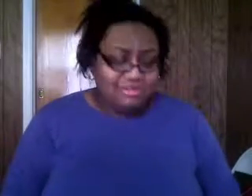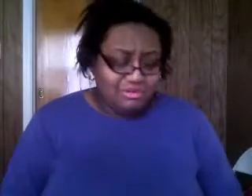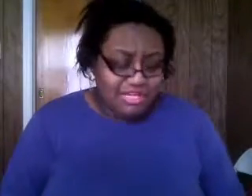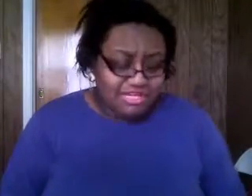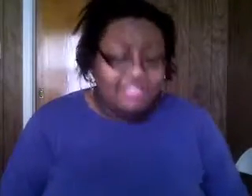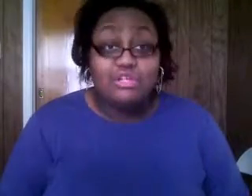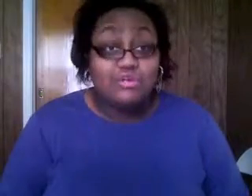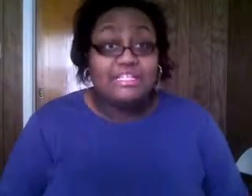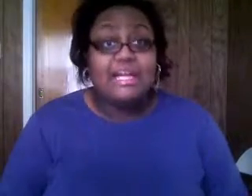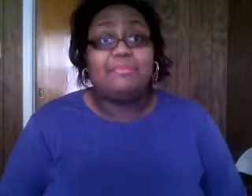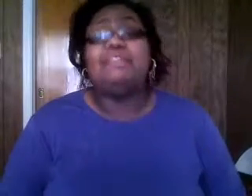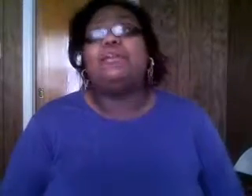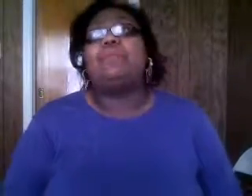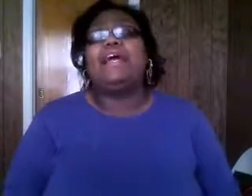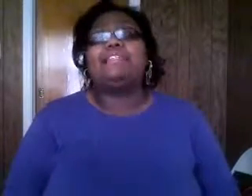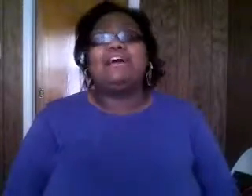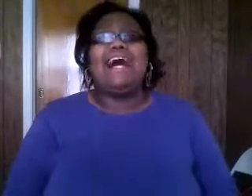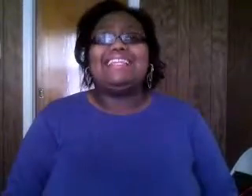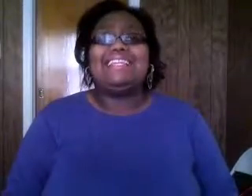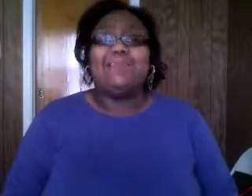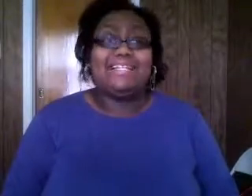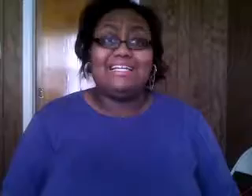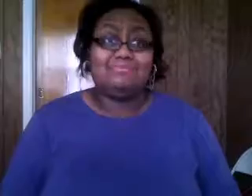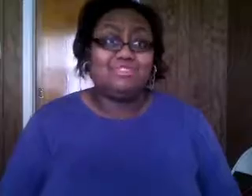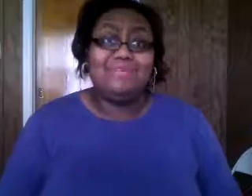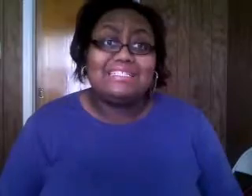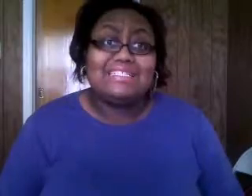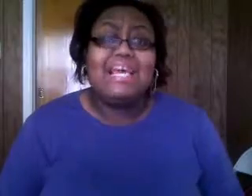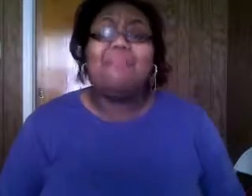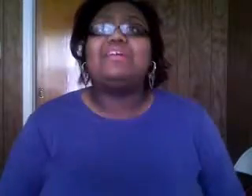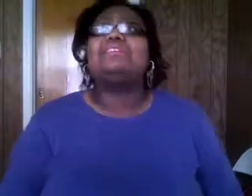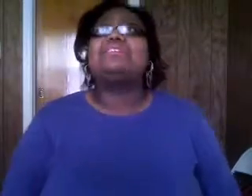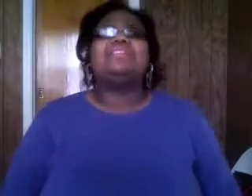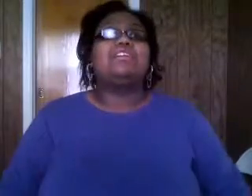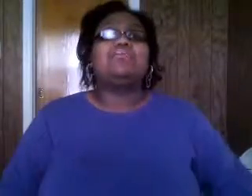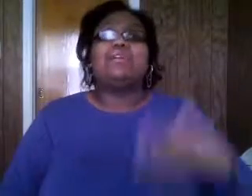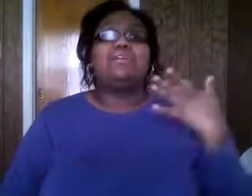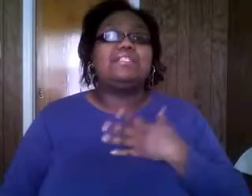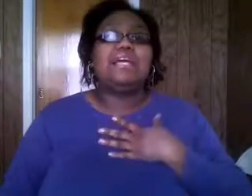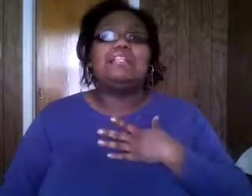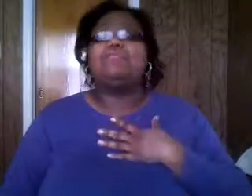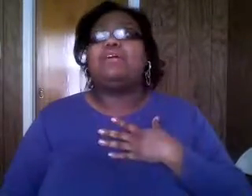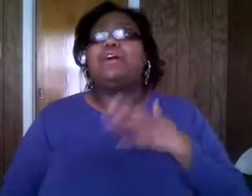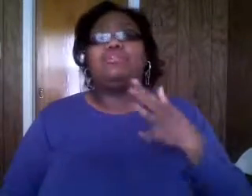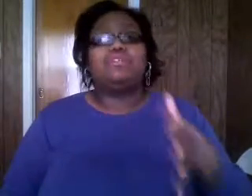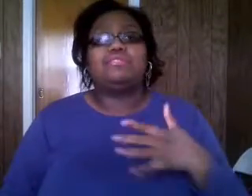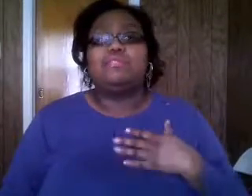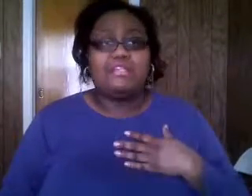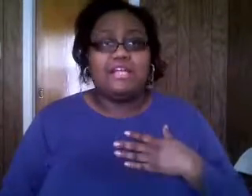ago and he's doing great now but he he passed out i think he passed out from stress because it's killing him like on the inside this man probably don't get all sleep at night